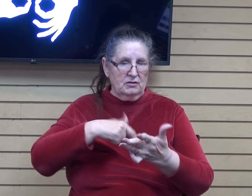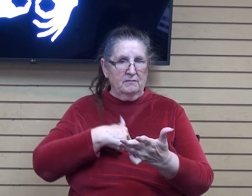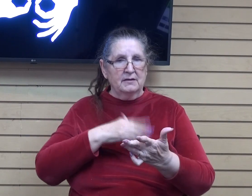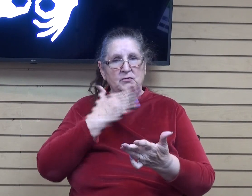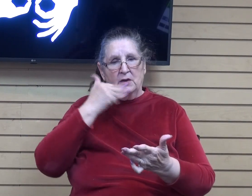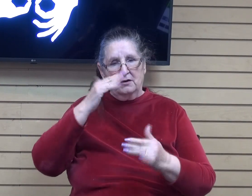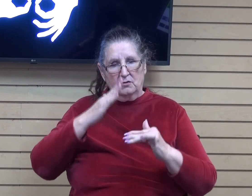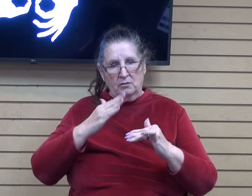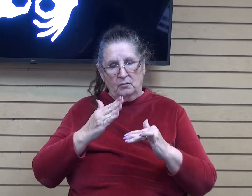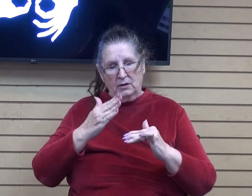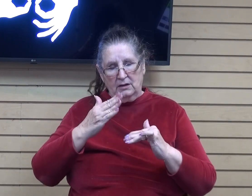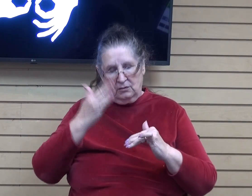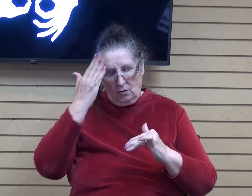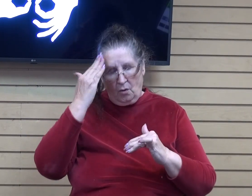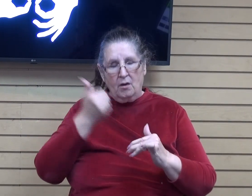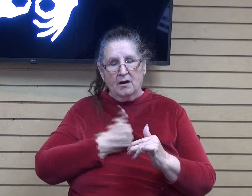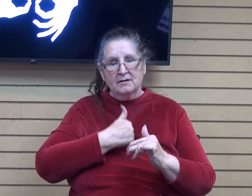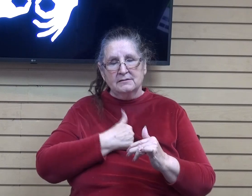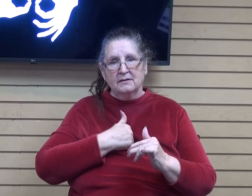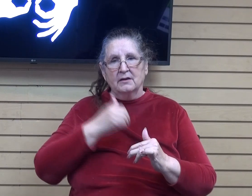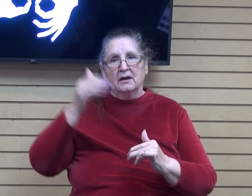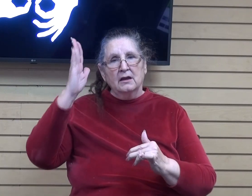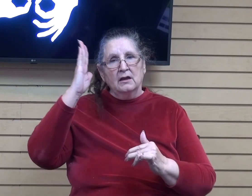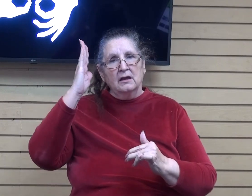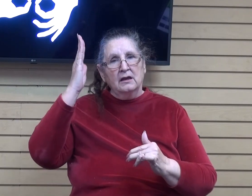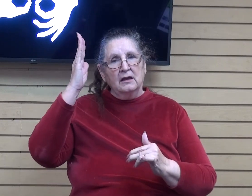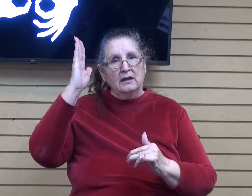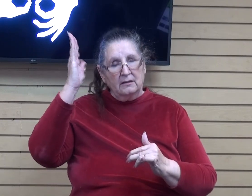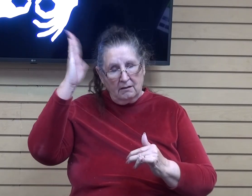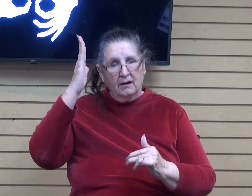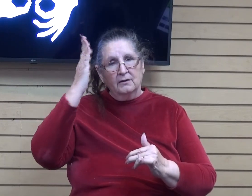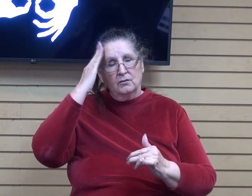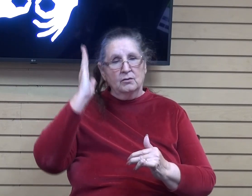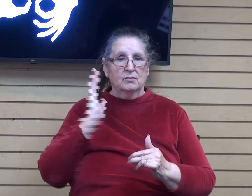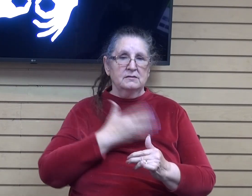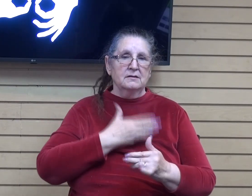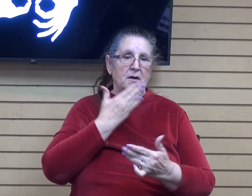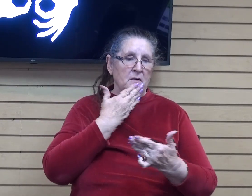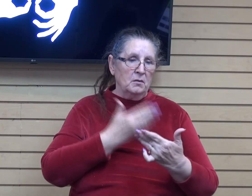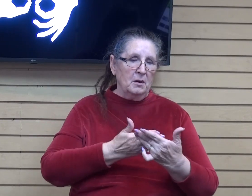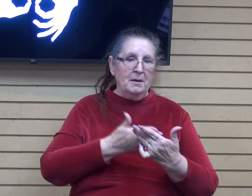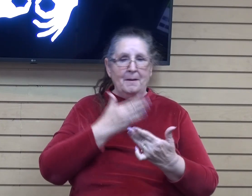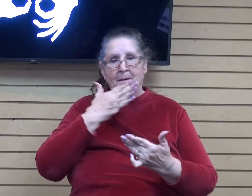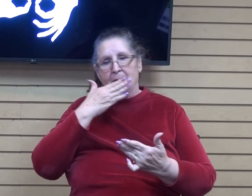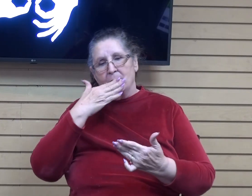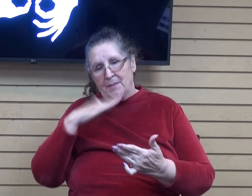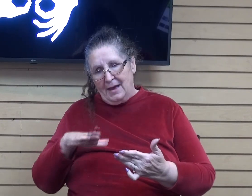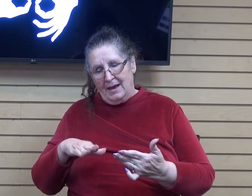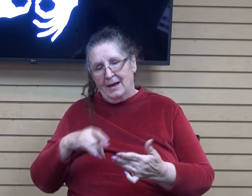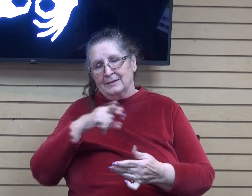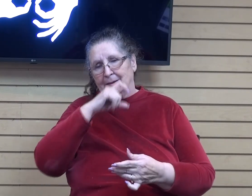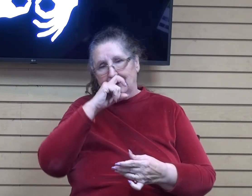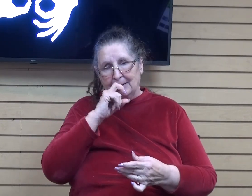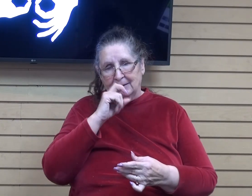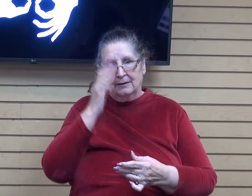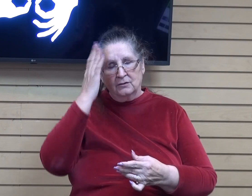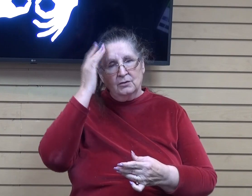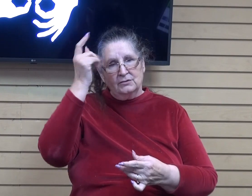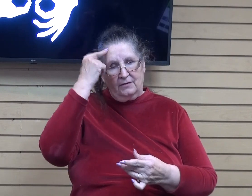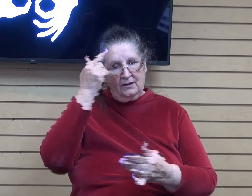he knows our good our bad and our ugly he not only knows our thoughts before we think them